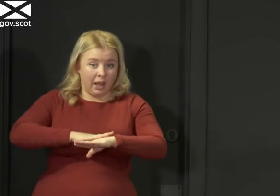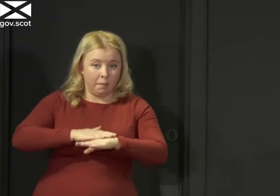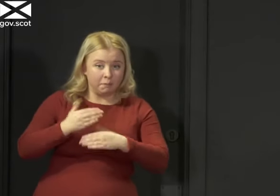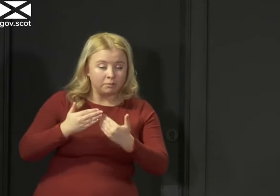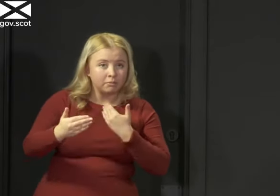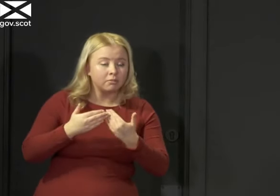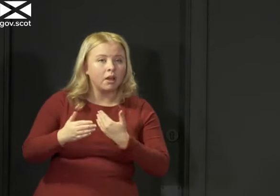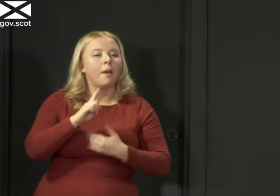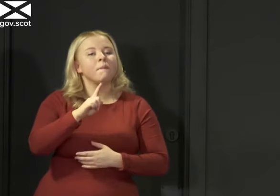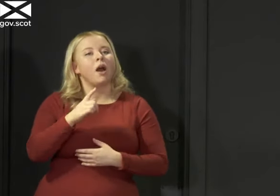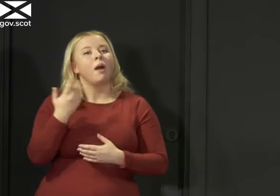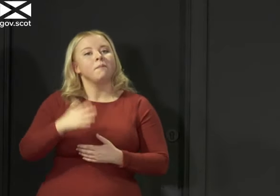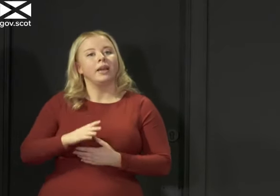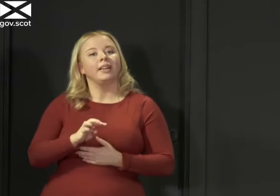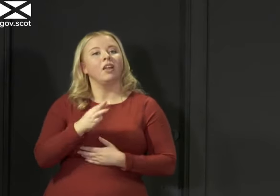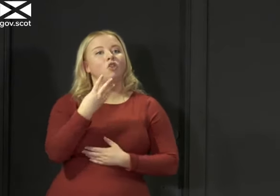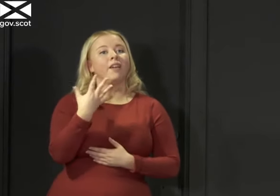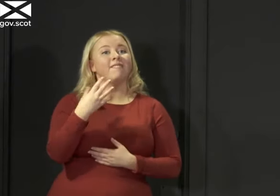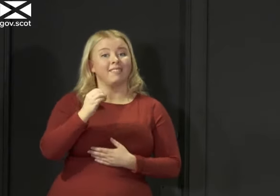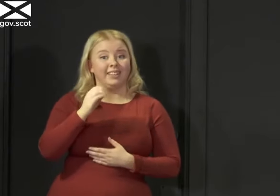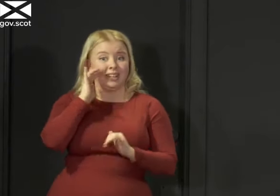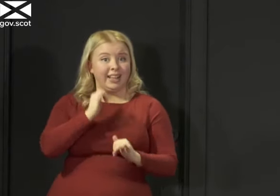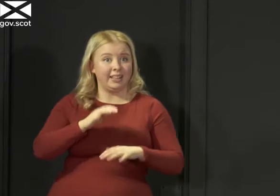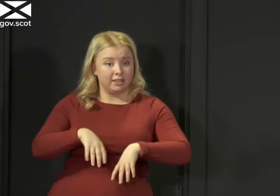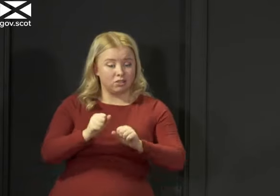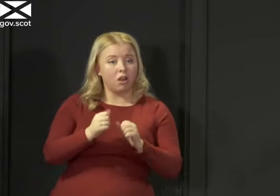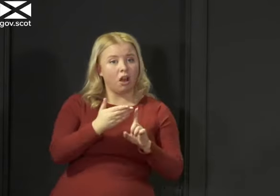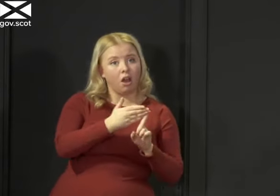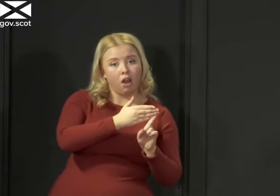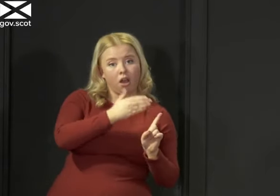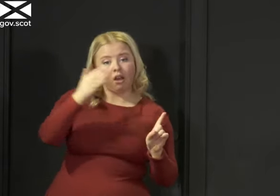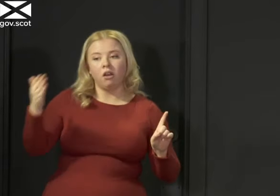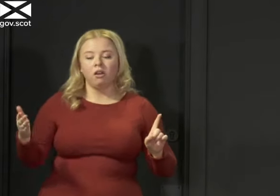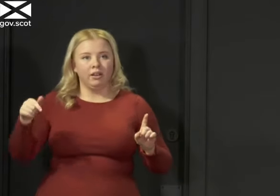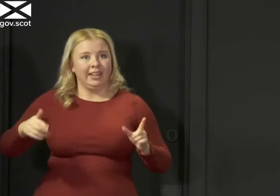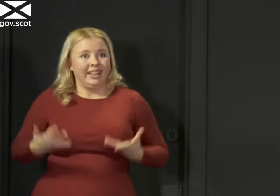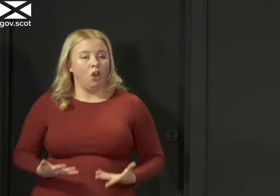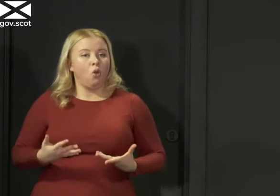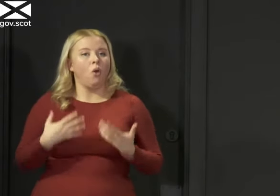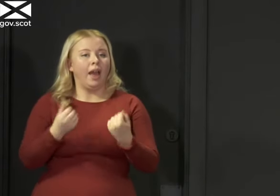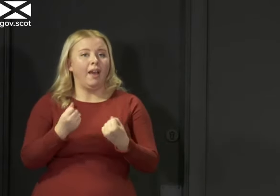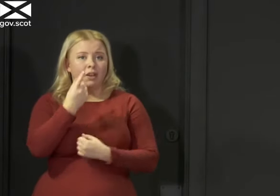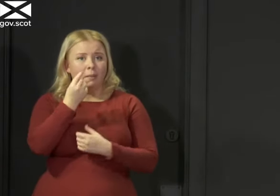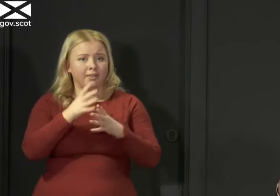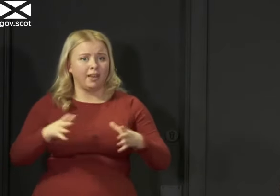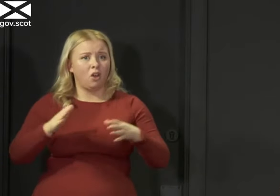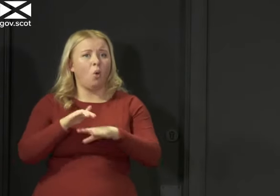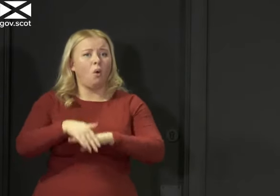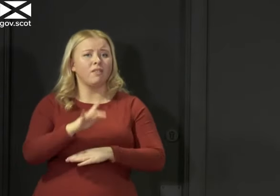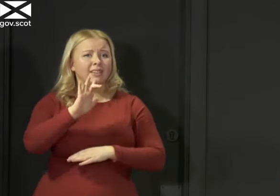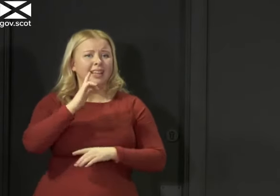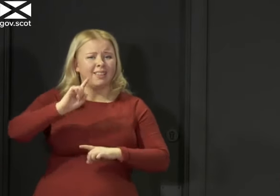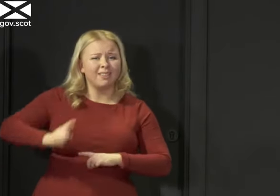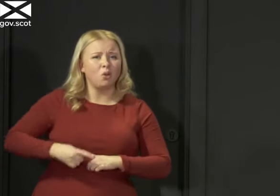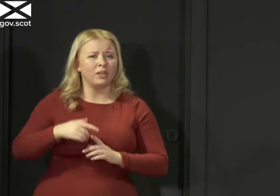having a capacity to do 350 tests a day to right now having a capacity that's in excess of 10,000 a